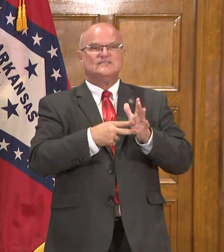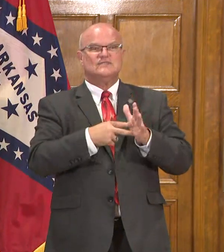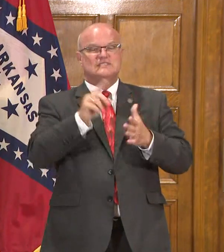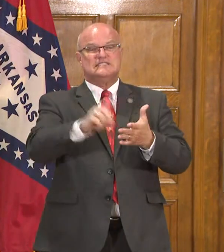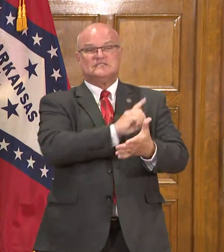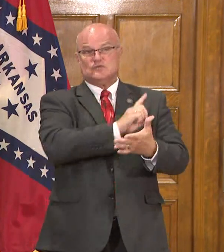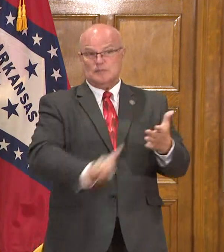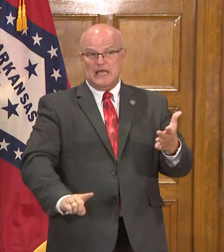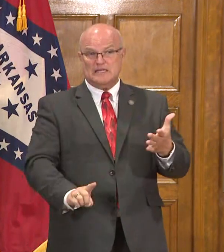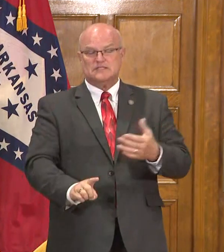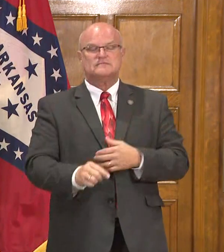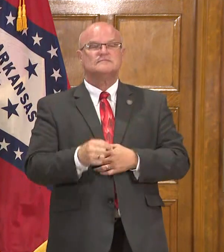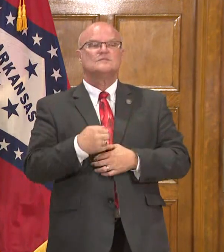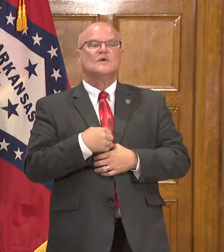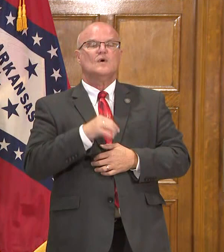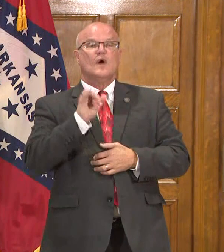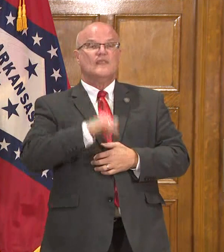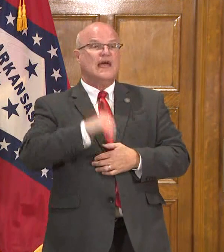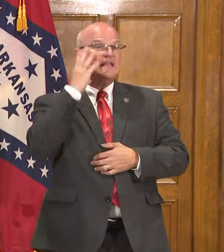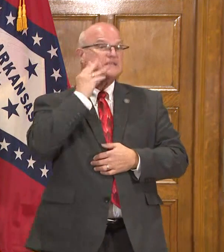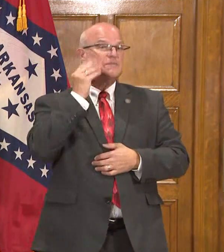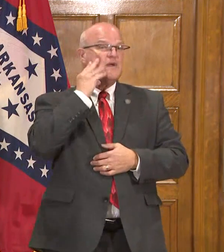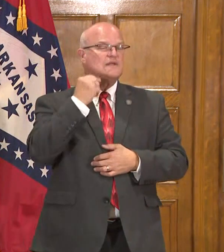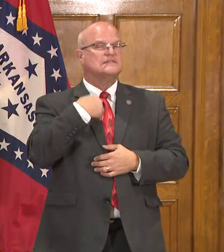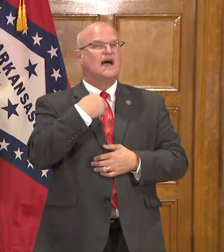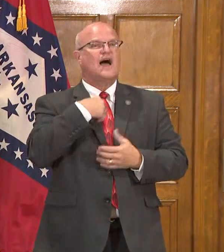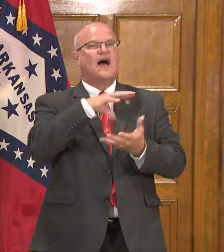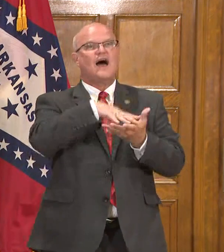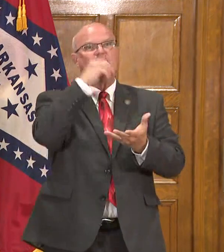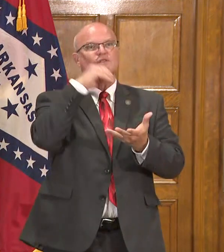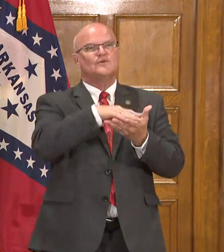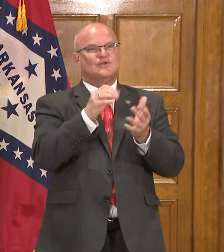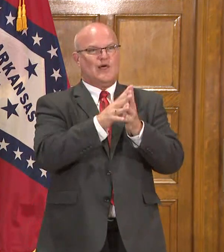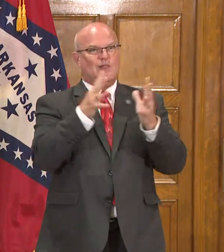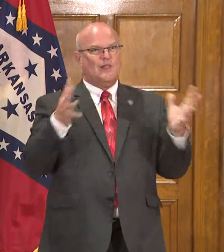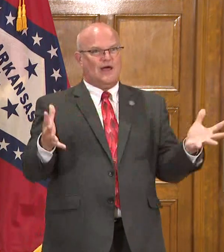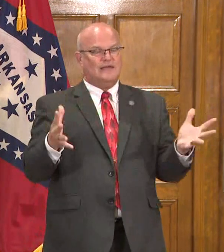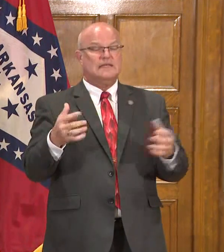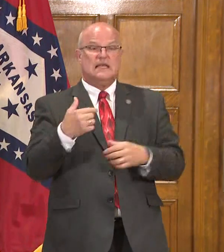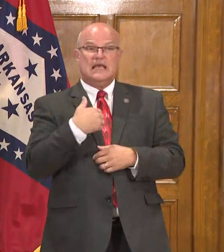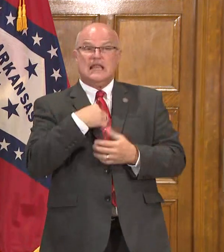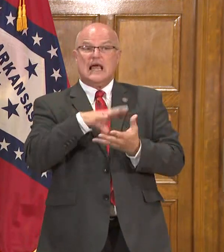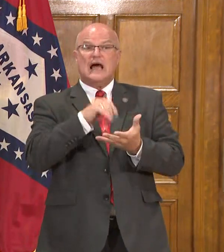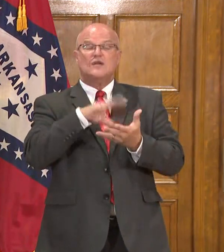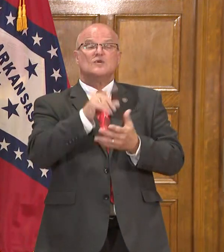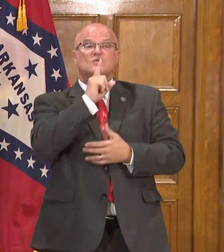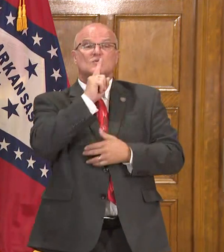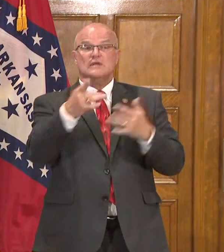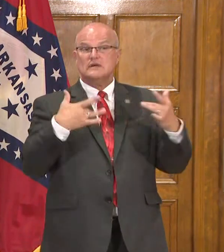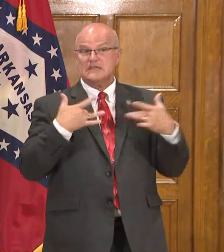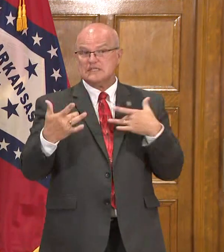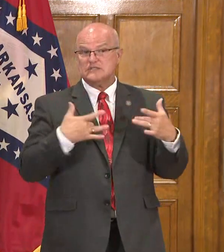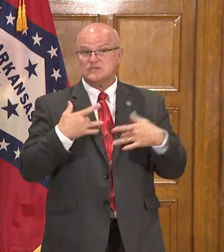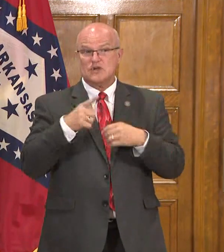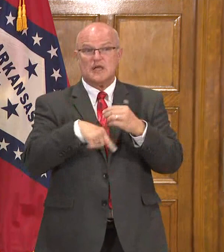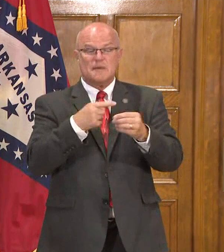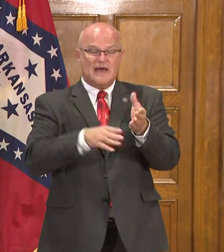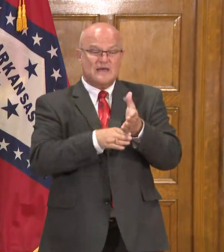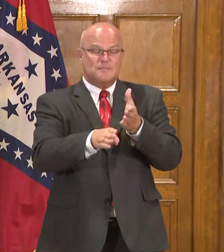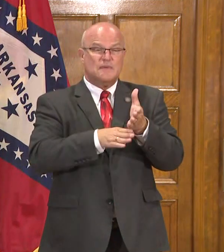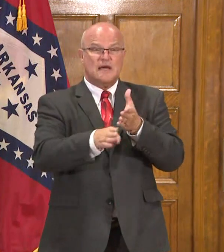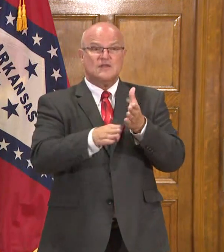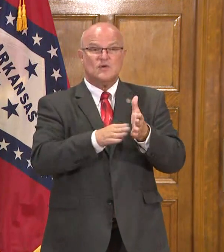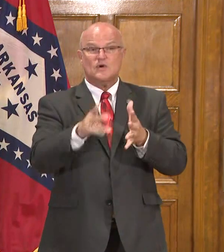I learned a lot from that experience and I learned from that experience the real concerns of the minority